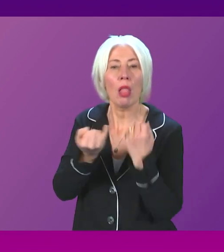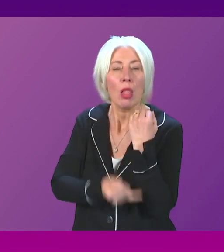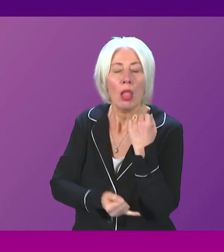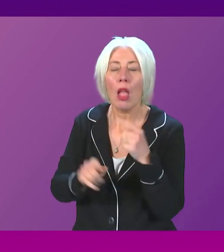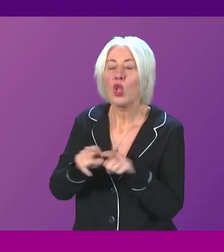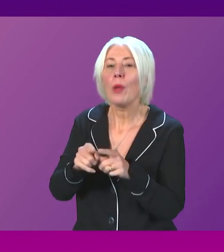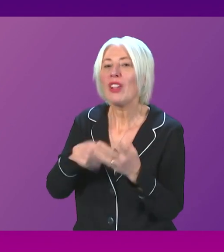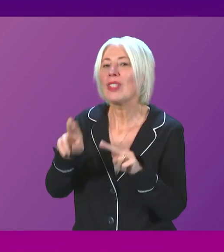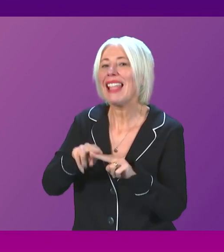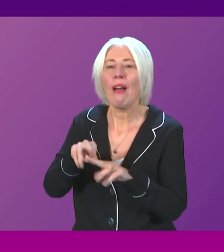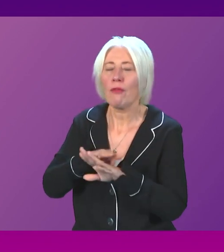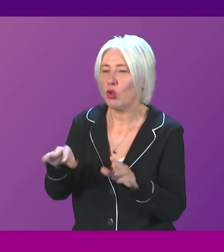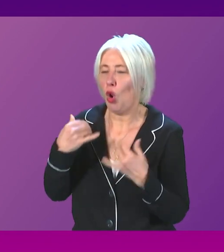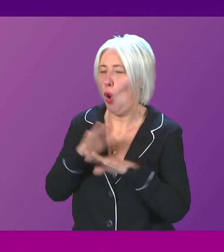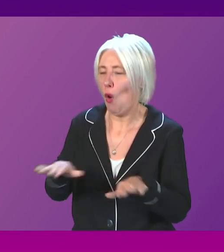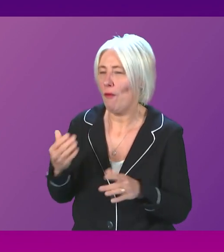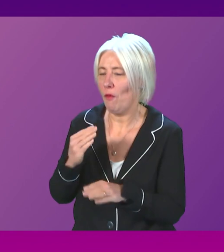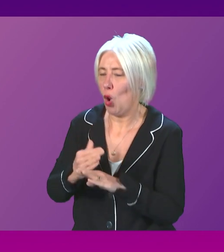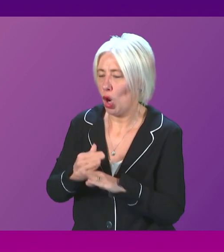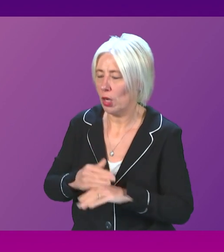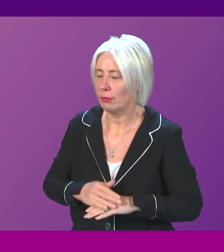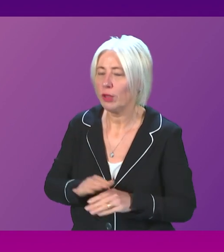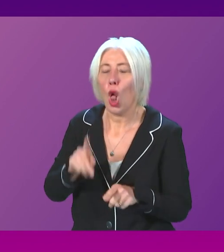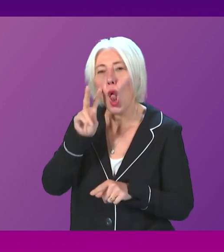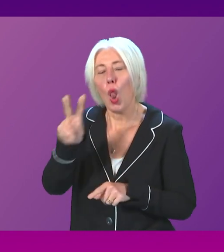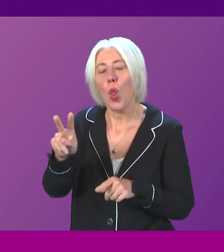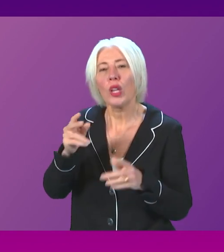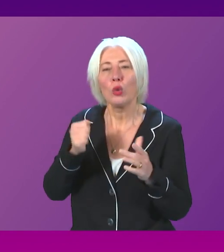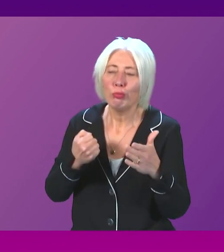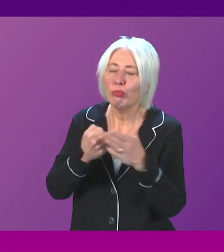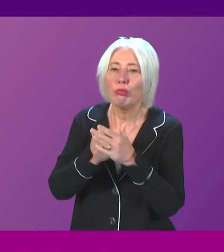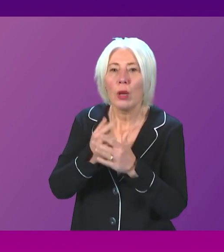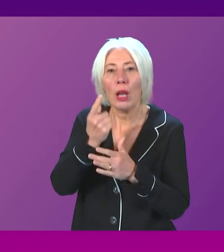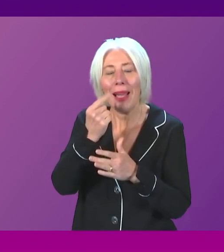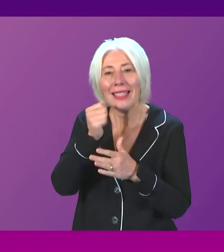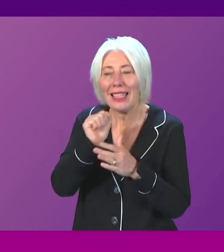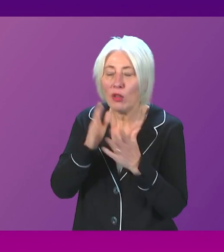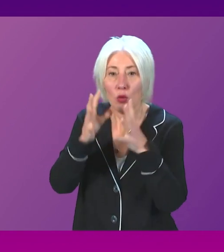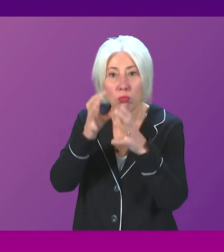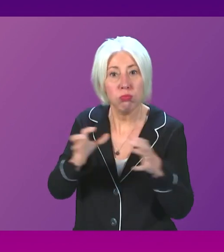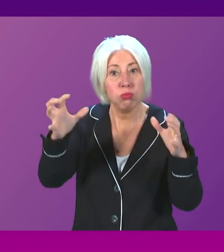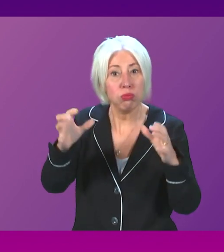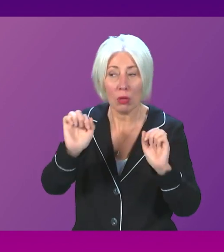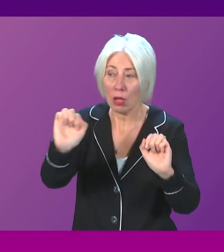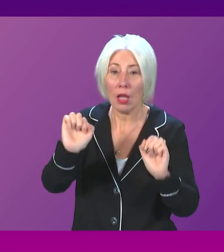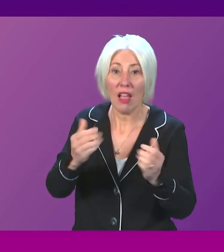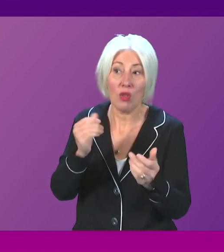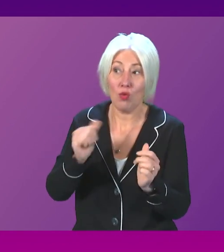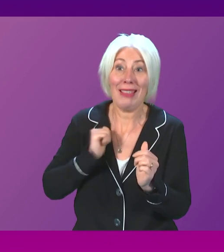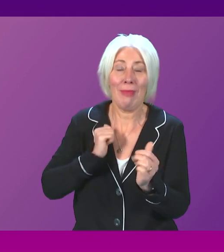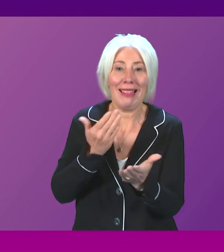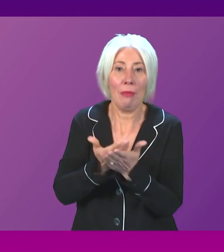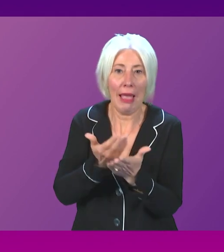absences. We are also seeking to maximise capacity across health and social care by expanding the workforce to manage expected demand.